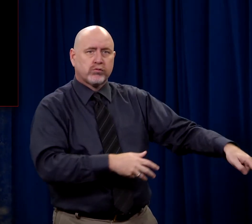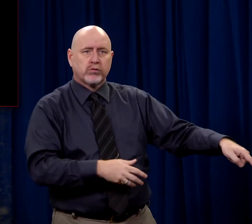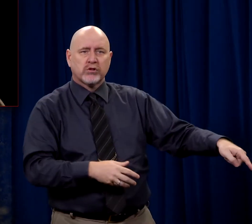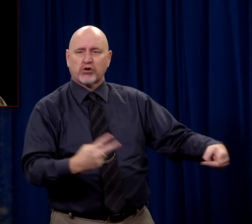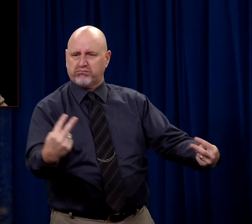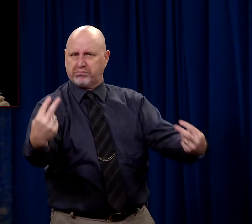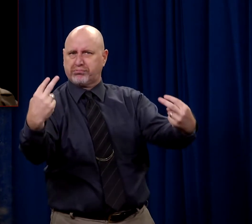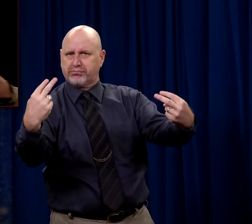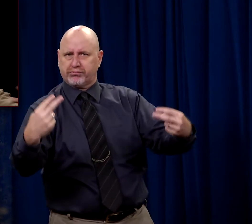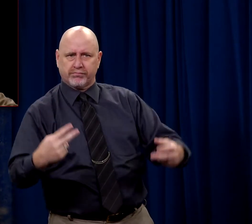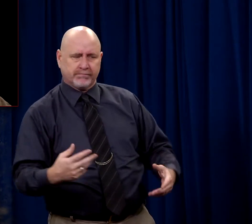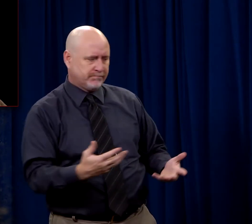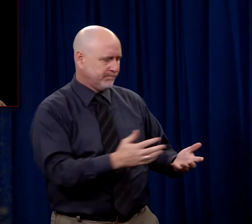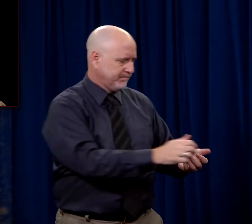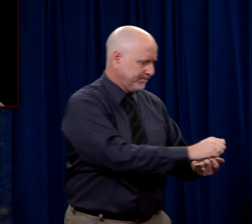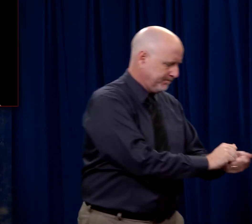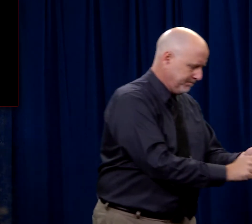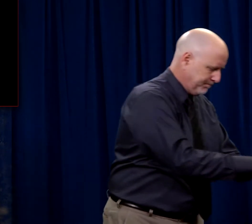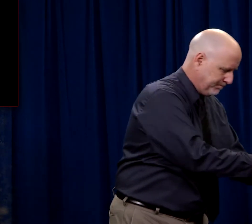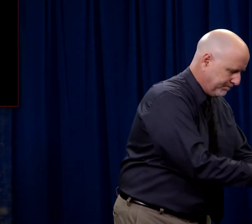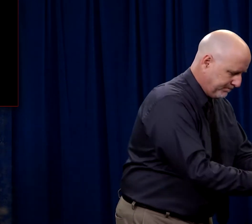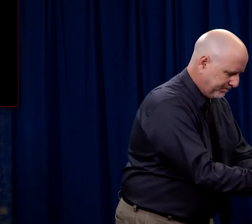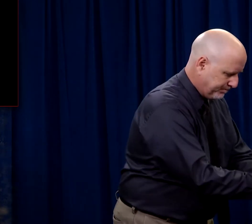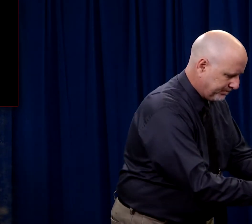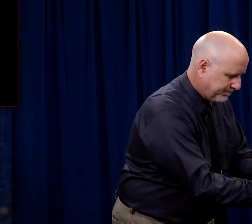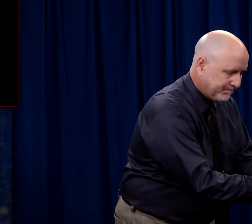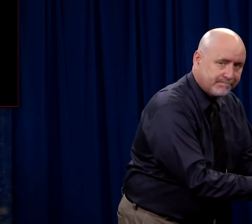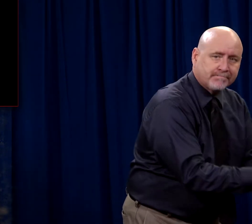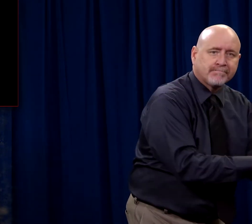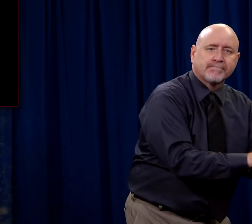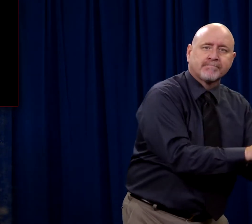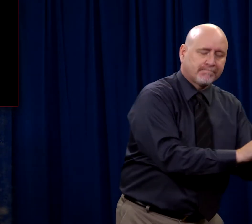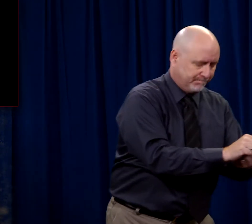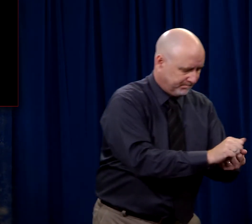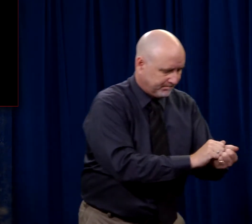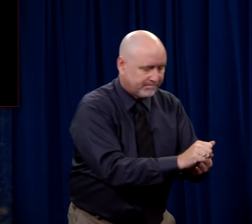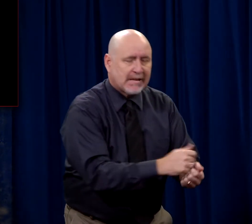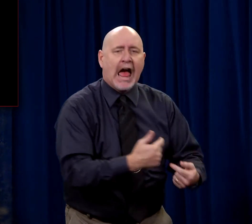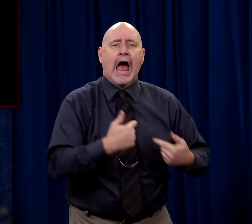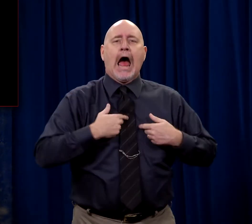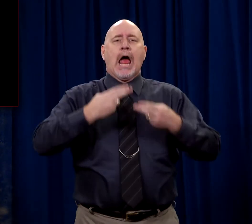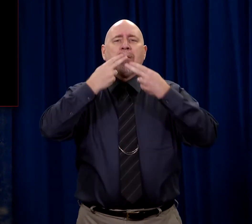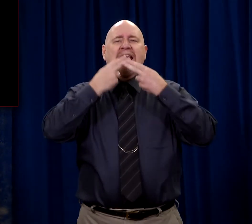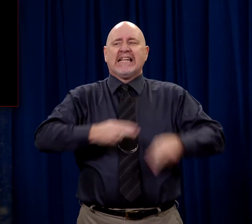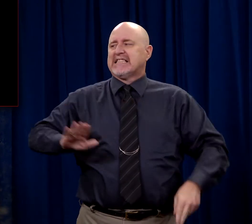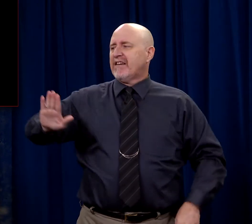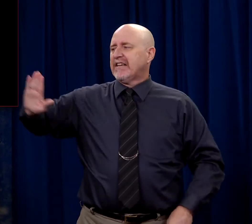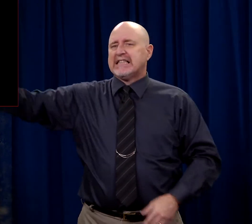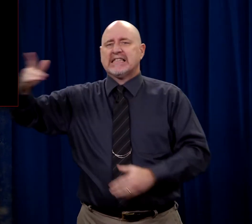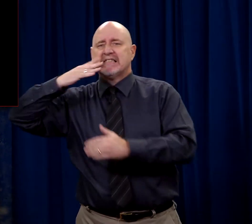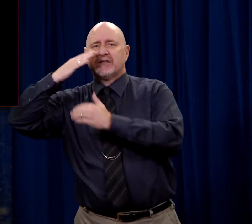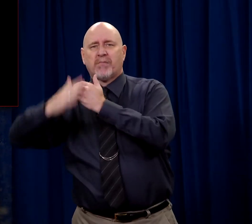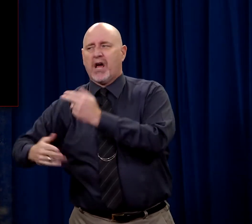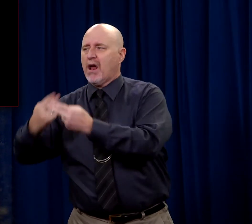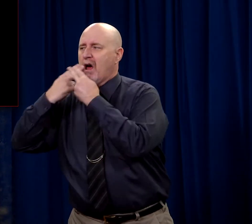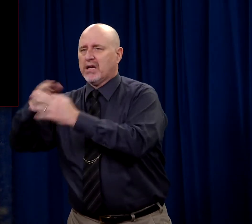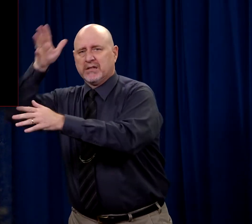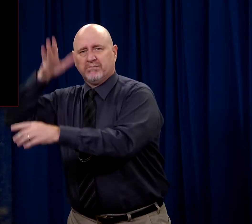where everybody can see him and he begins to wash his hands and he says, I am innocent of the blood of this